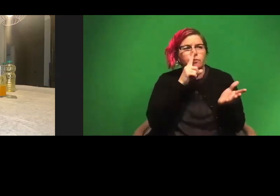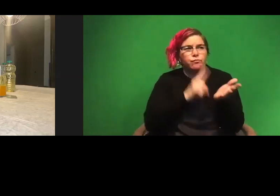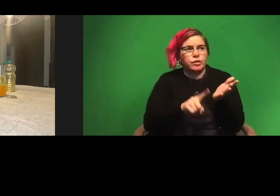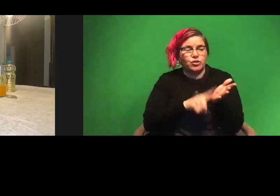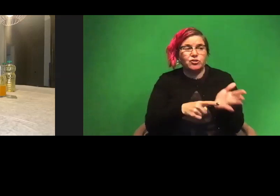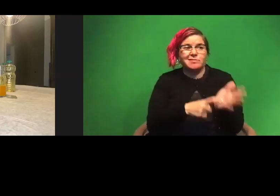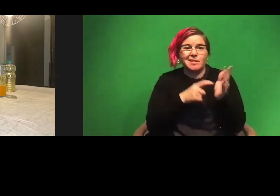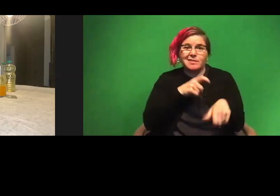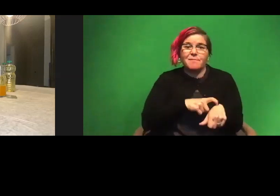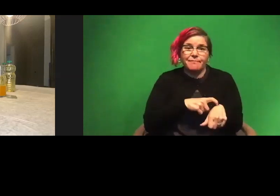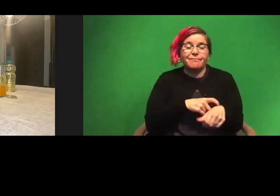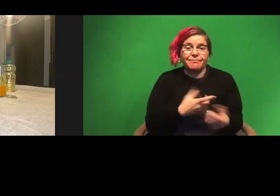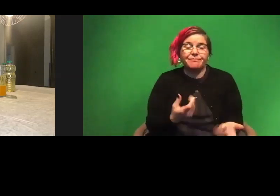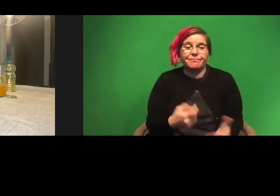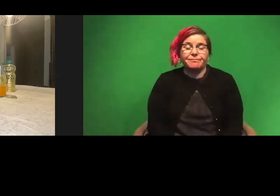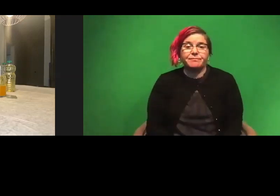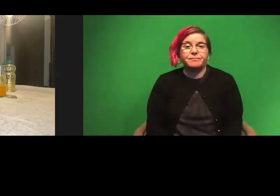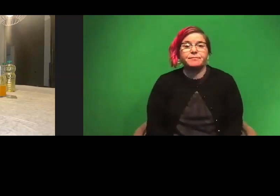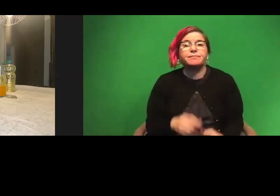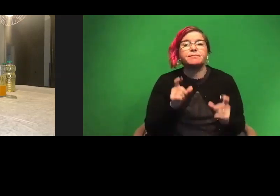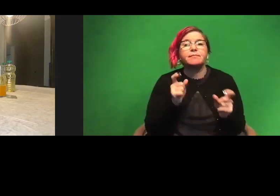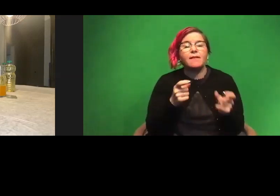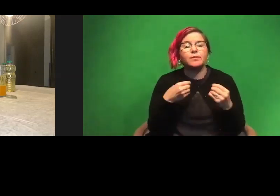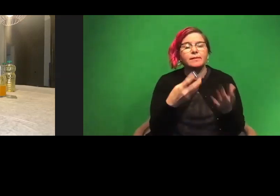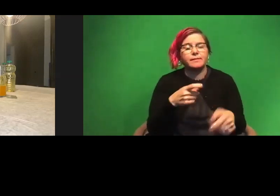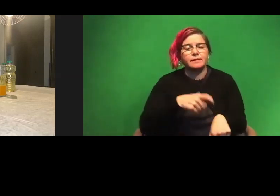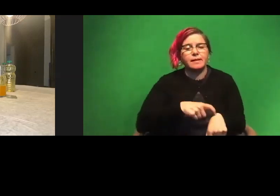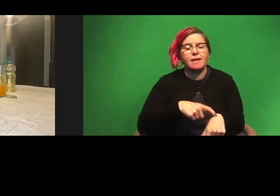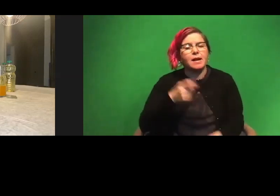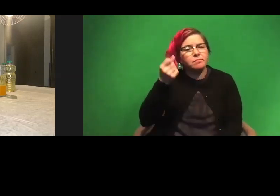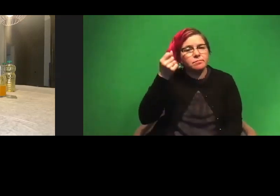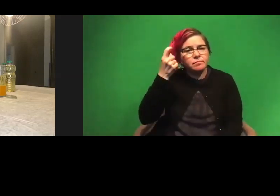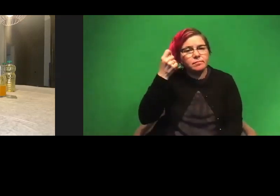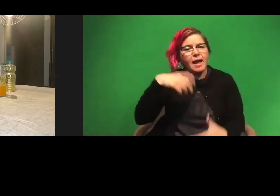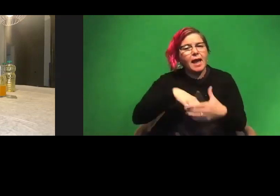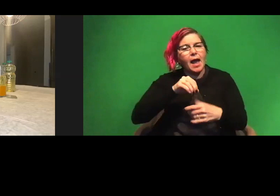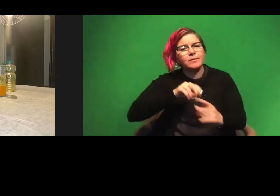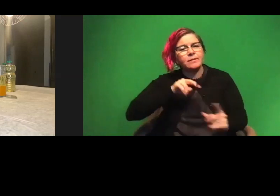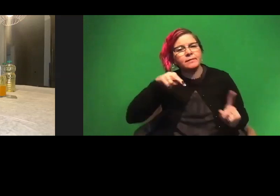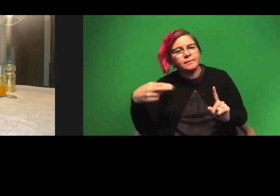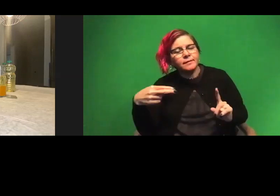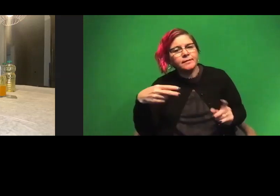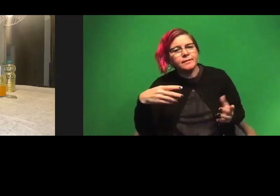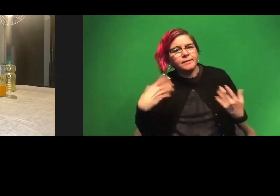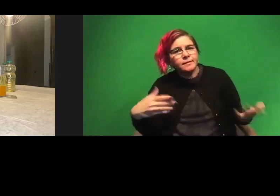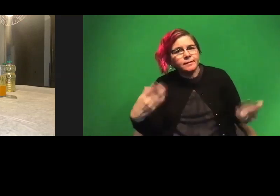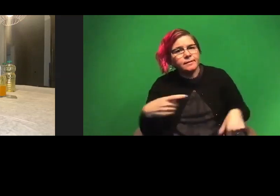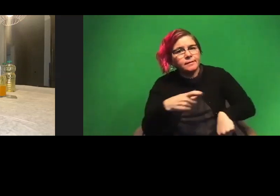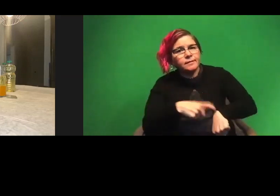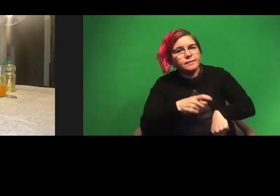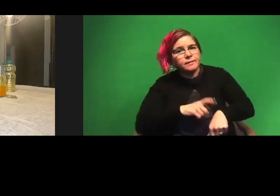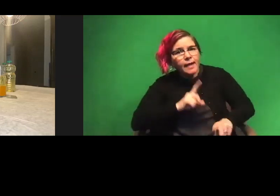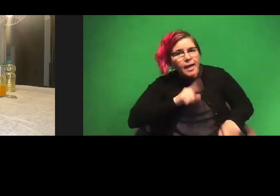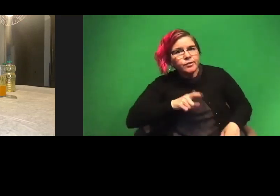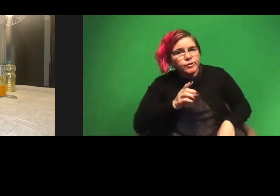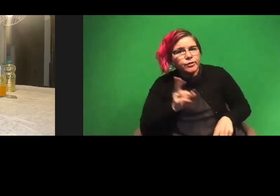time and you have to give research time. I get it. When you're on the outside, you're looking in, you're always like, where are the answers